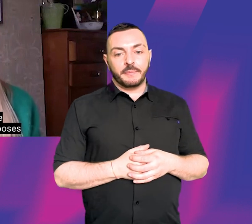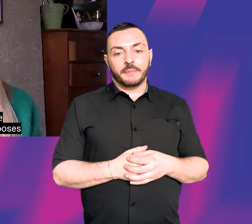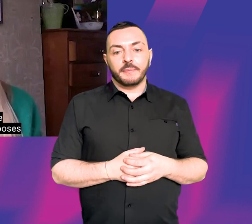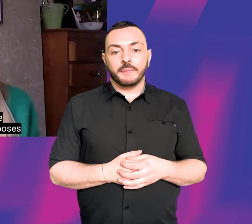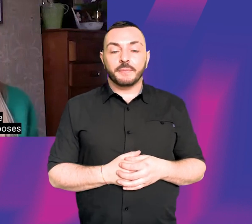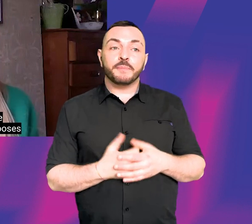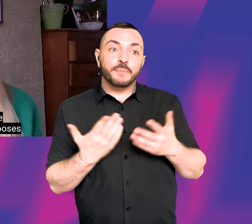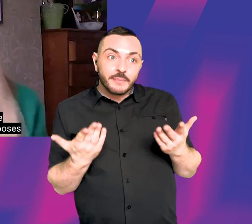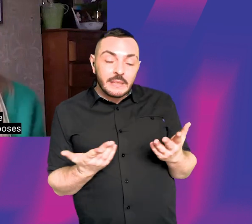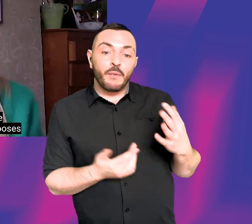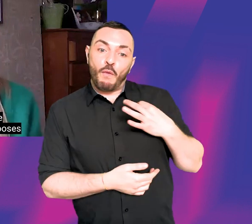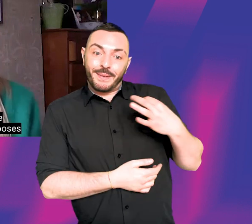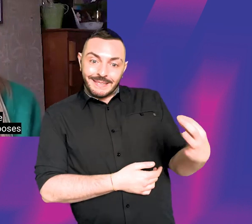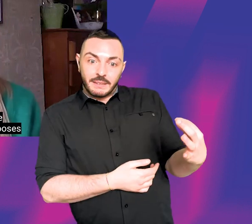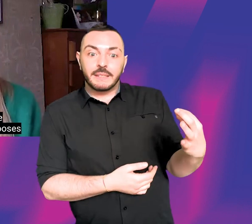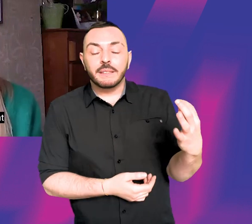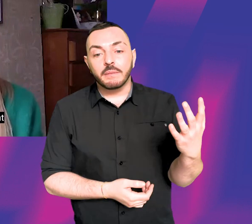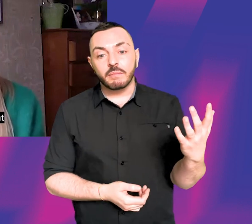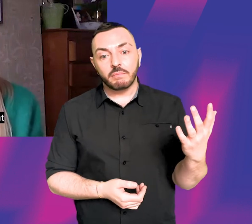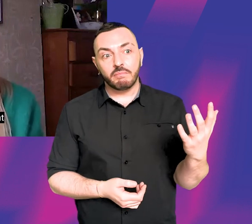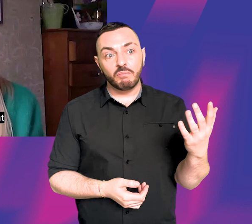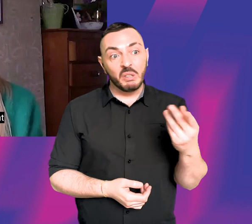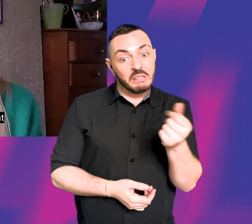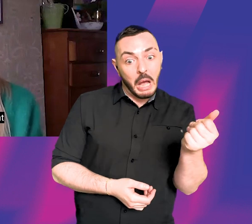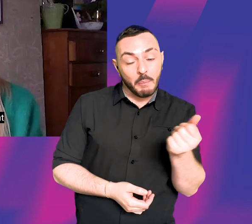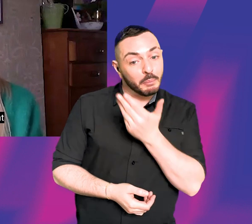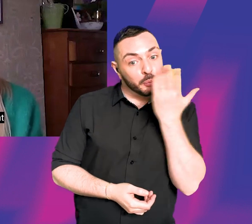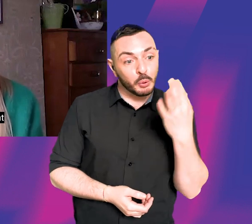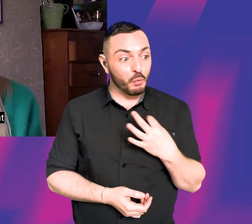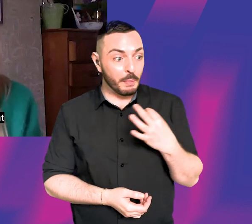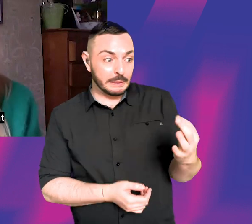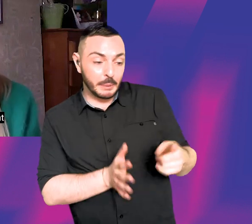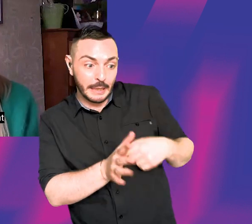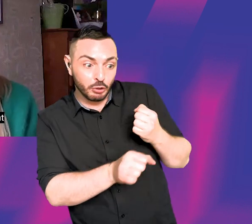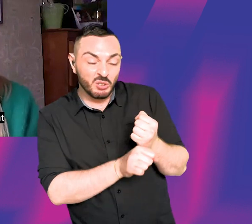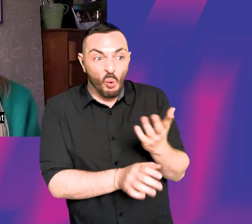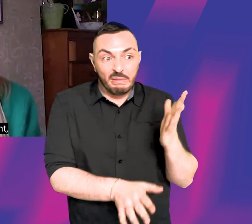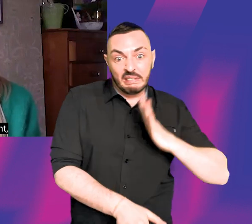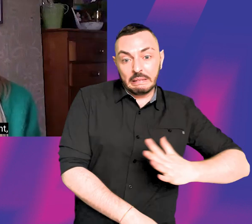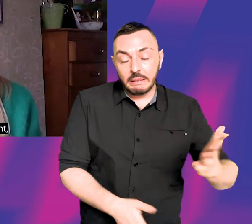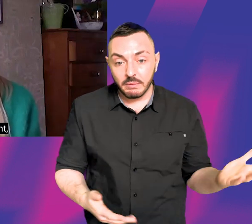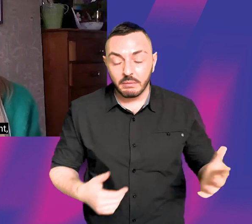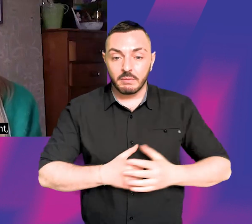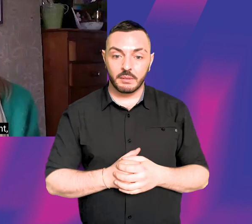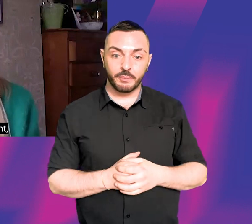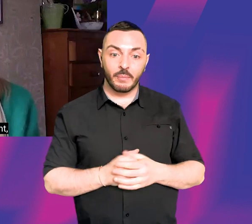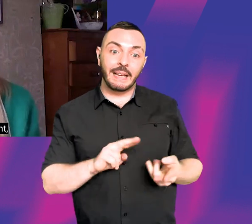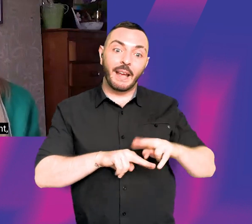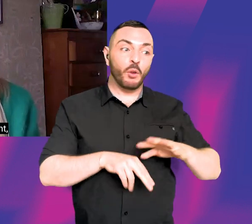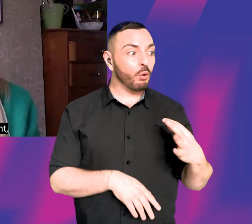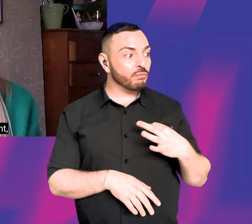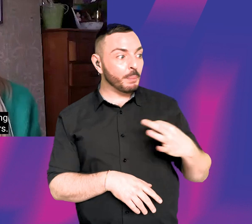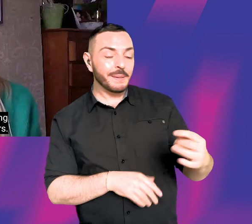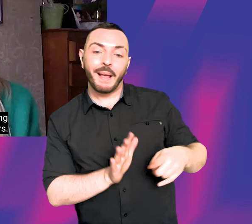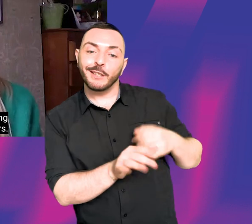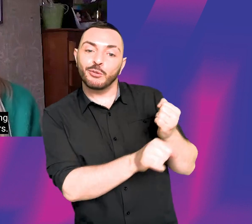if you are represented, because not everybody chooses to have a representation by an agent or needs it necessarily. But if you are represented by an